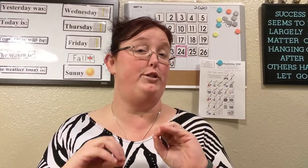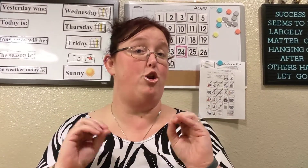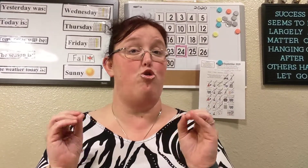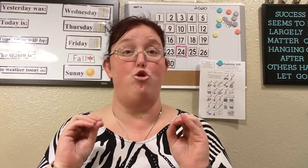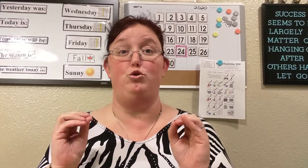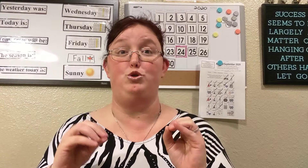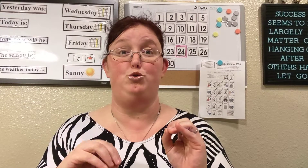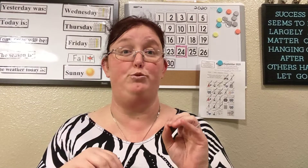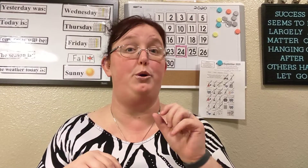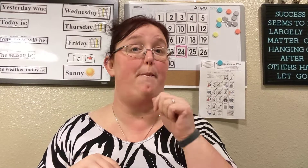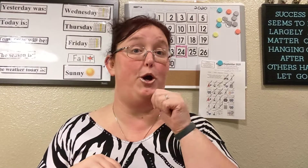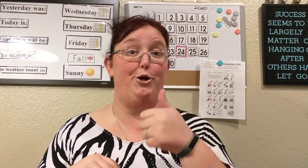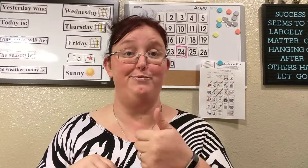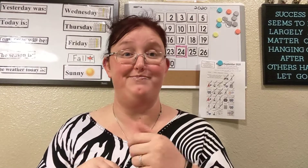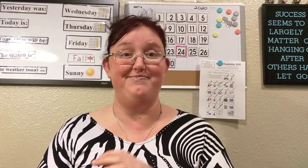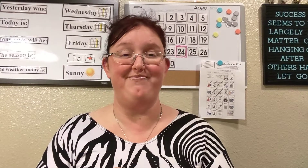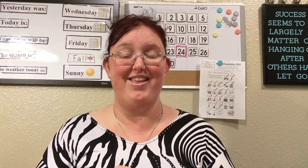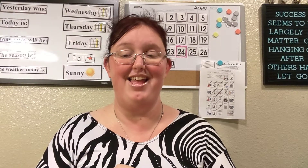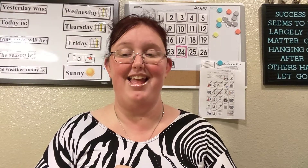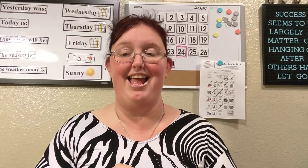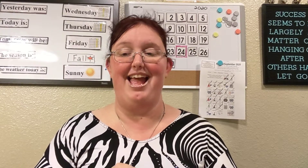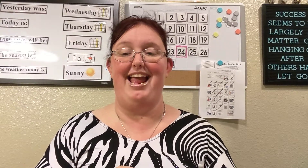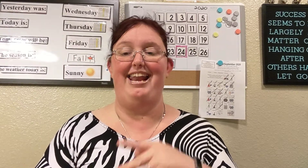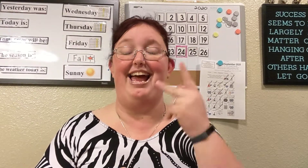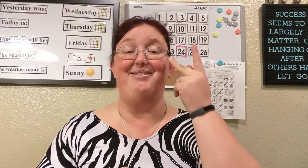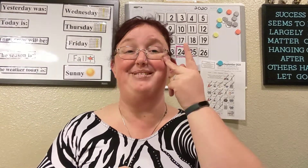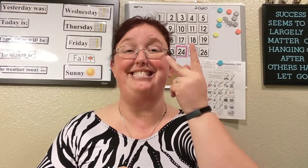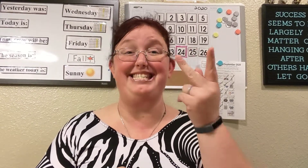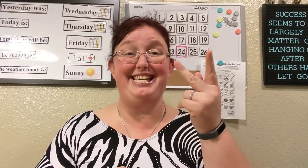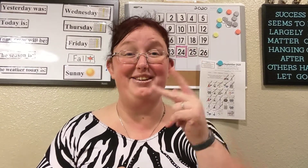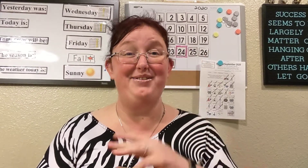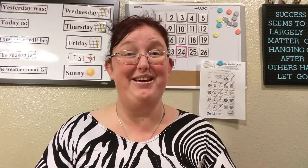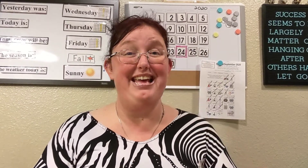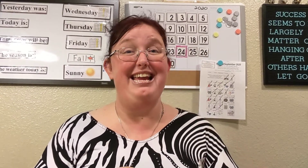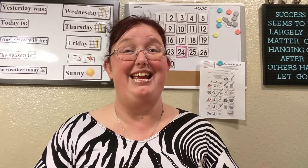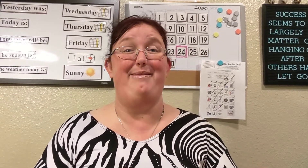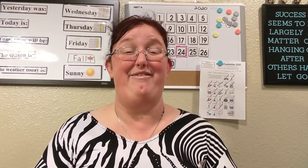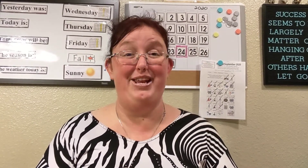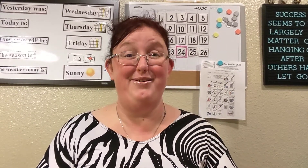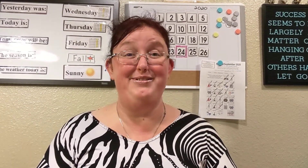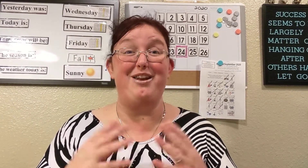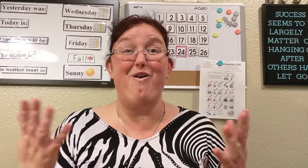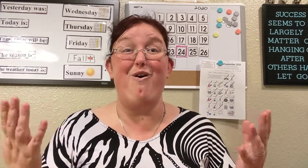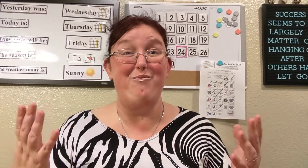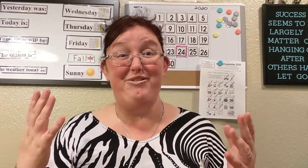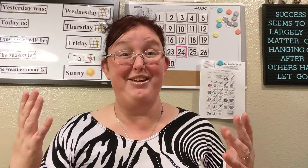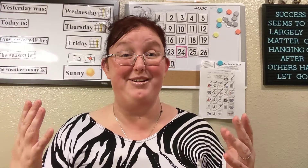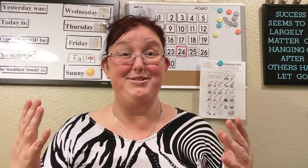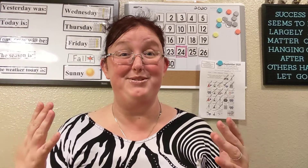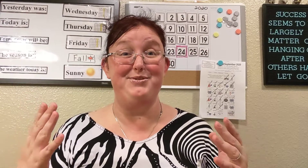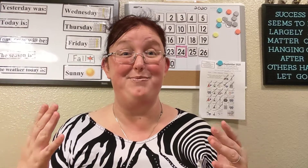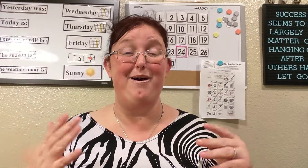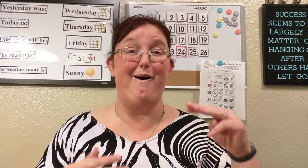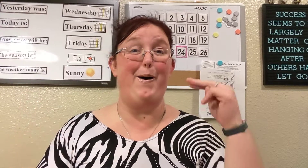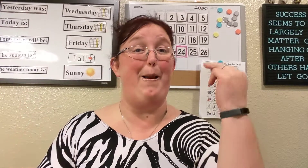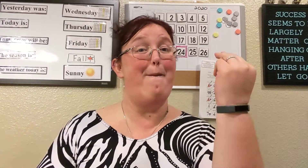and no zoom tomorrow and i will see you in my videos and hopefully on zoom on